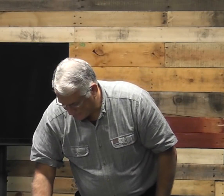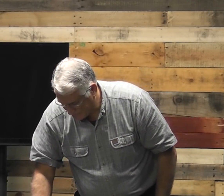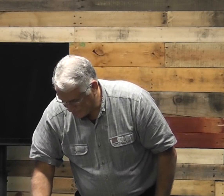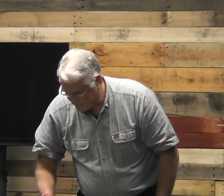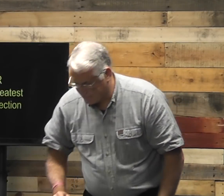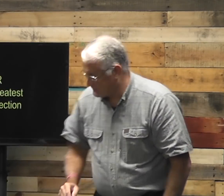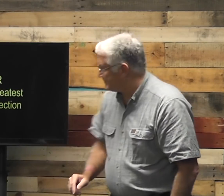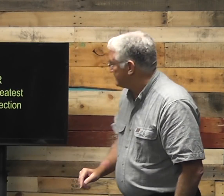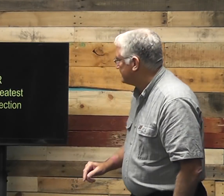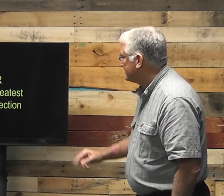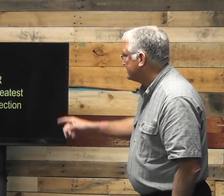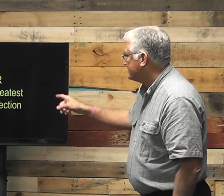see it here.